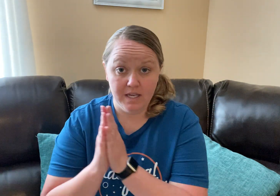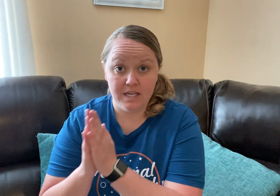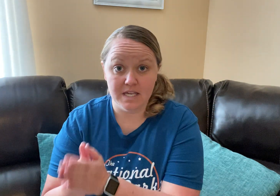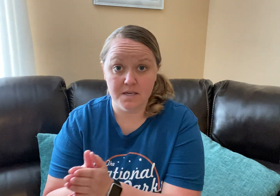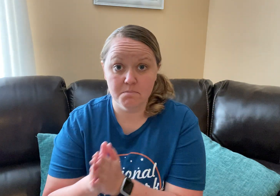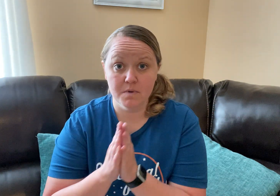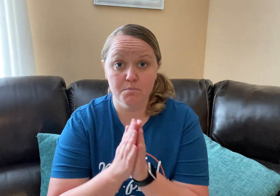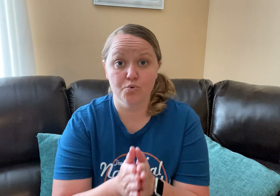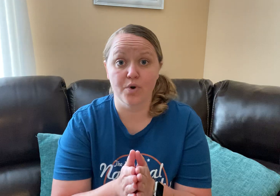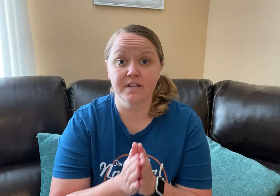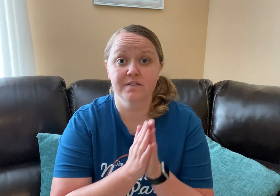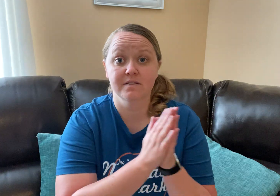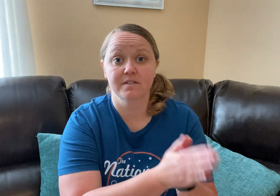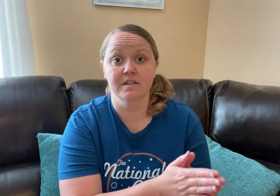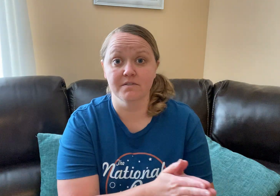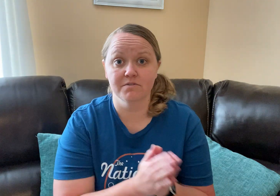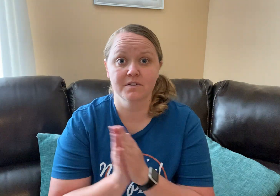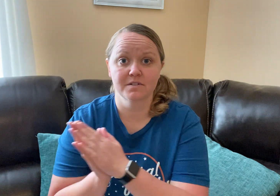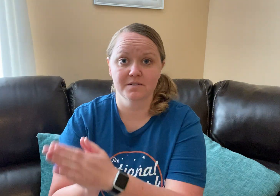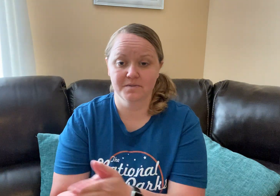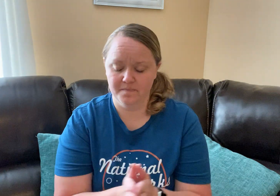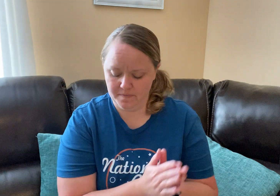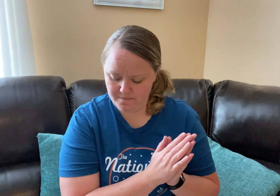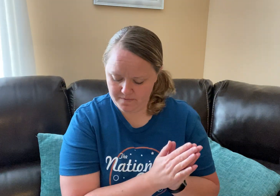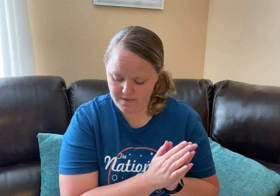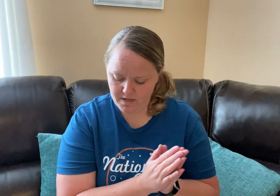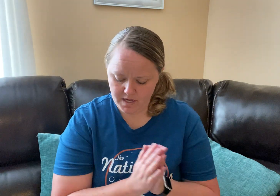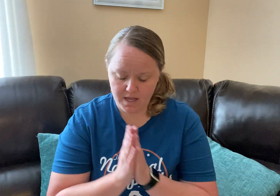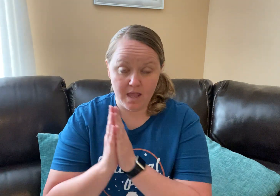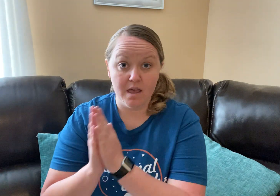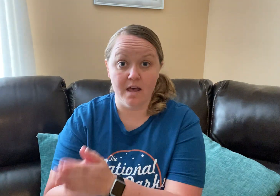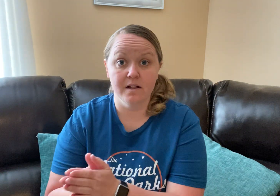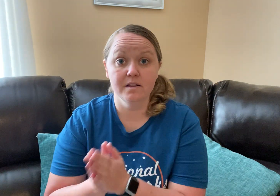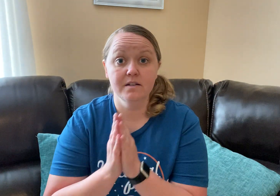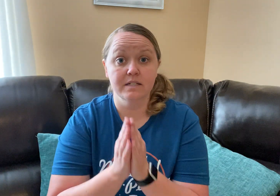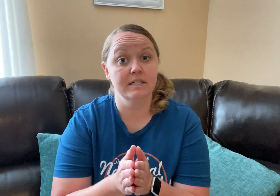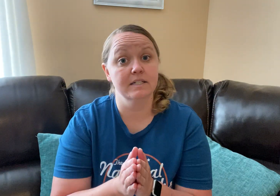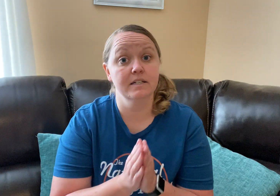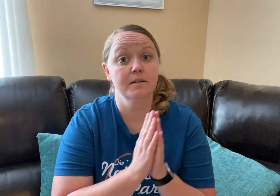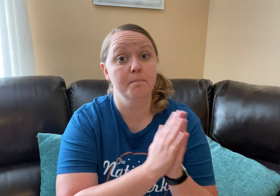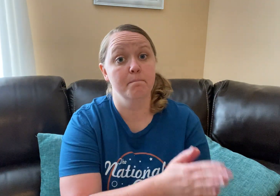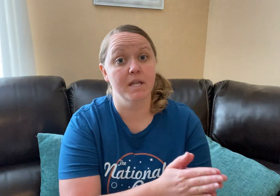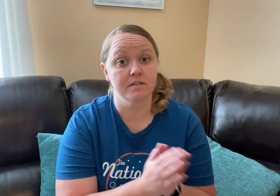Im-pre-s-ive. El-a-ment.